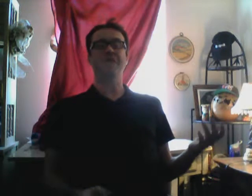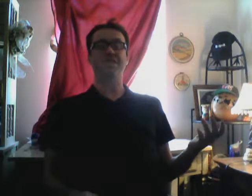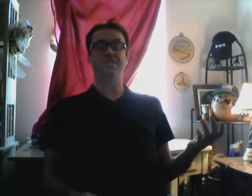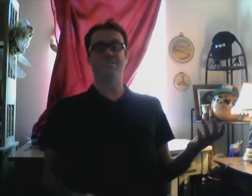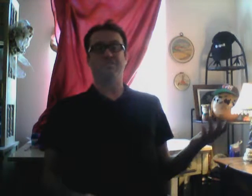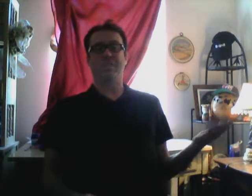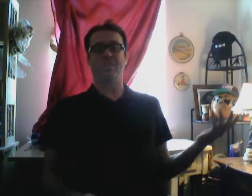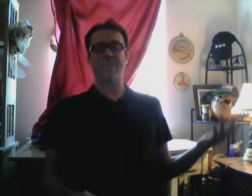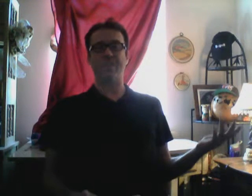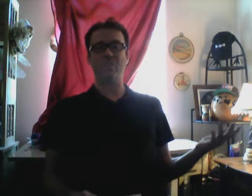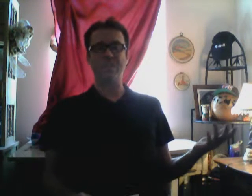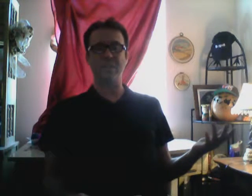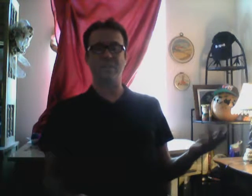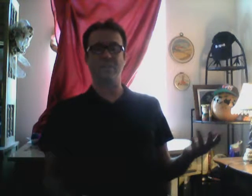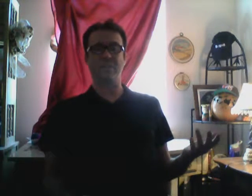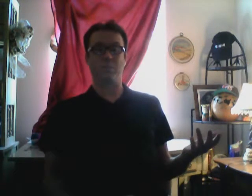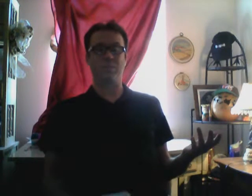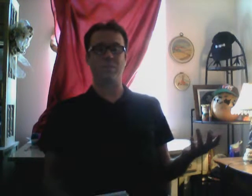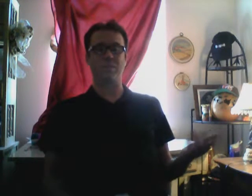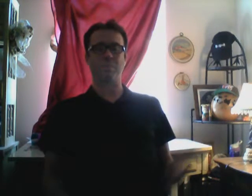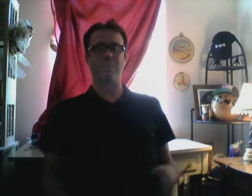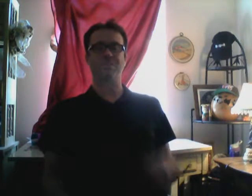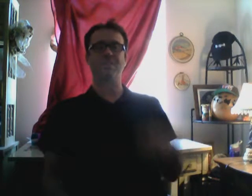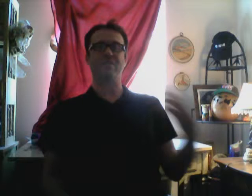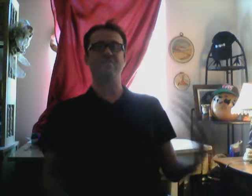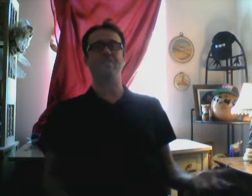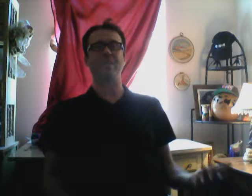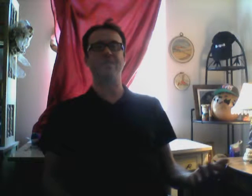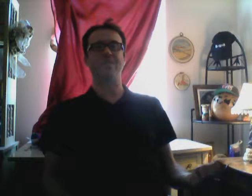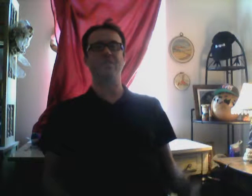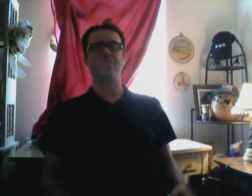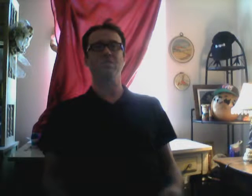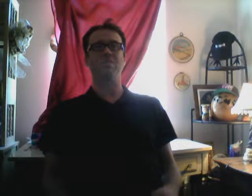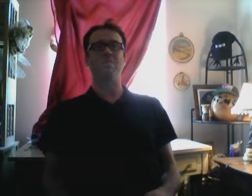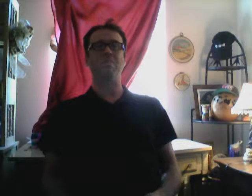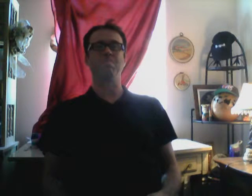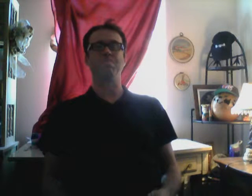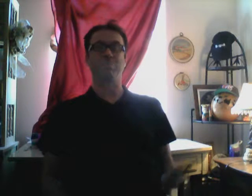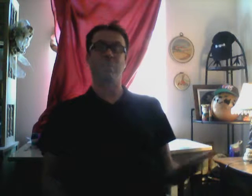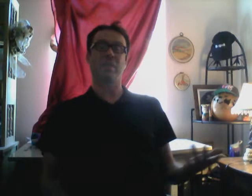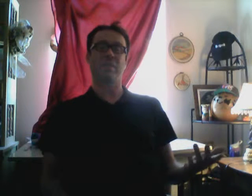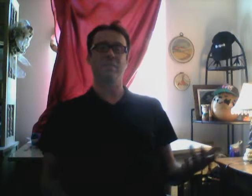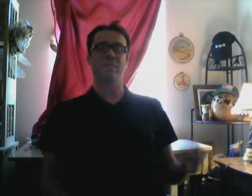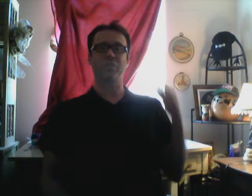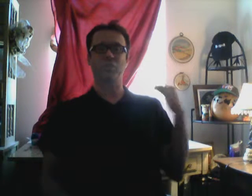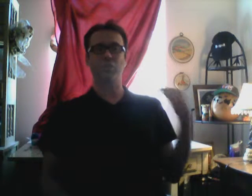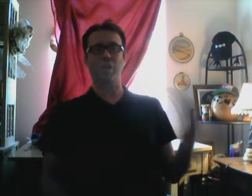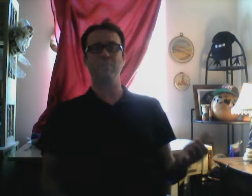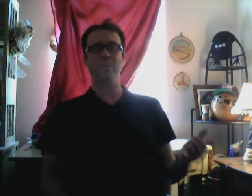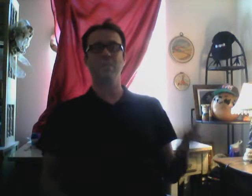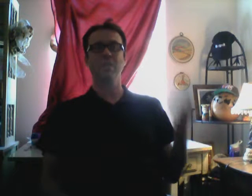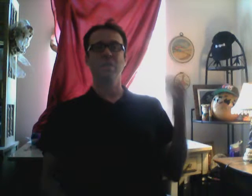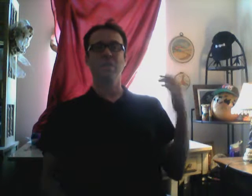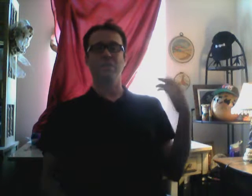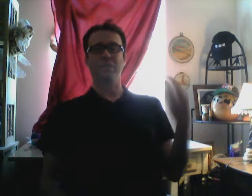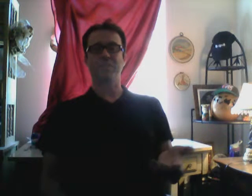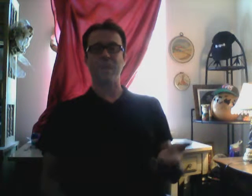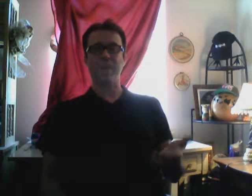it's, they don't need it was done, it's like they basically, like I said, they shot me, they stabbed